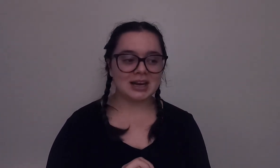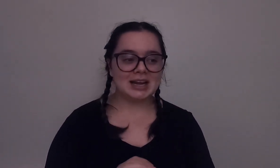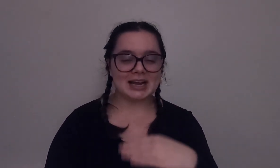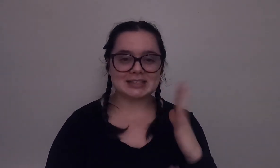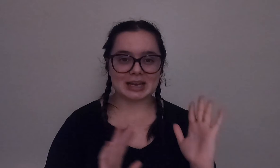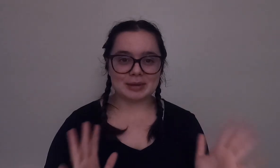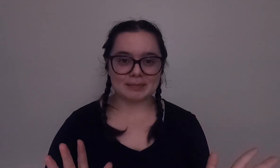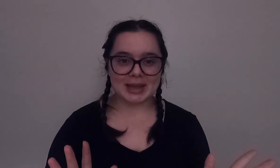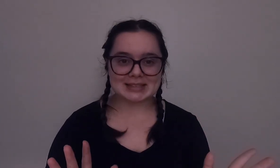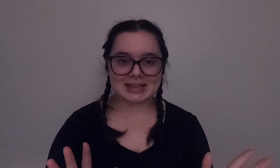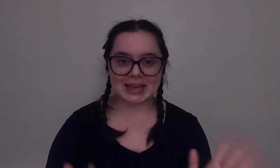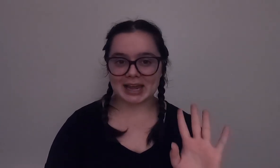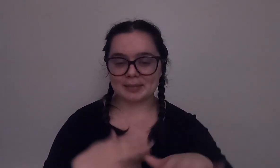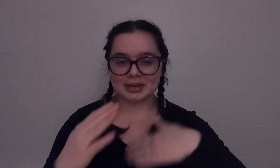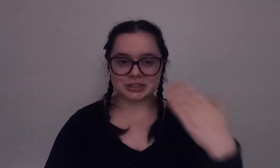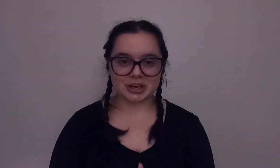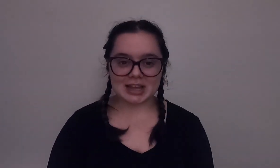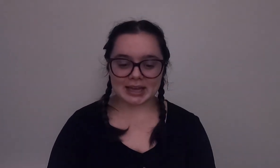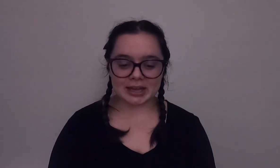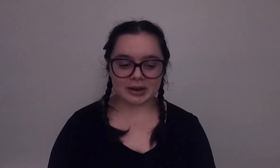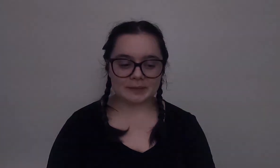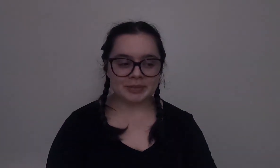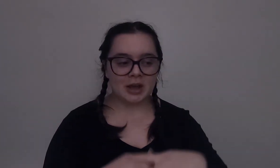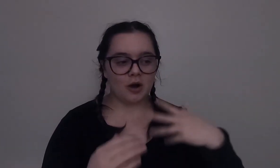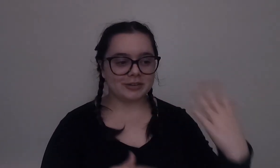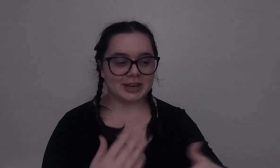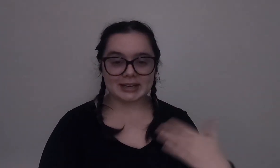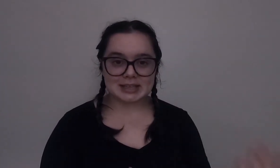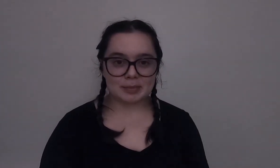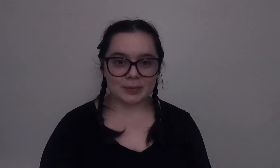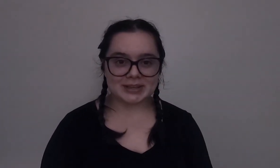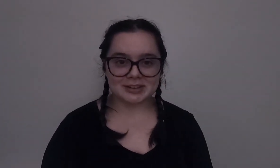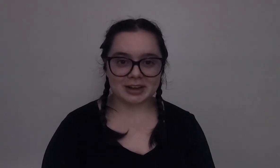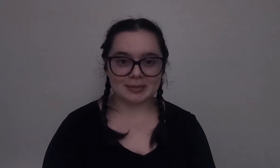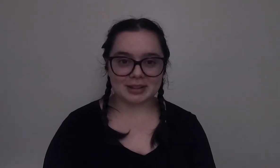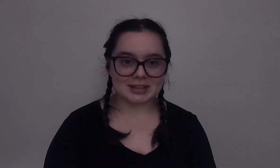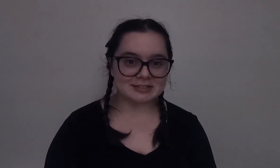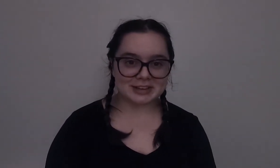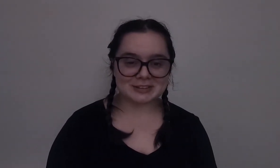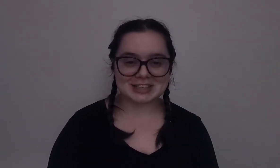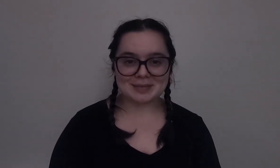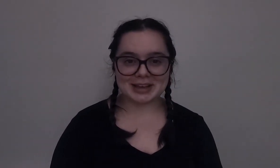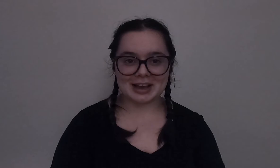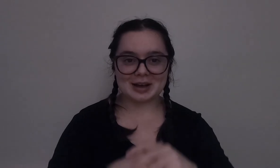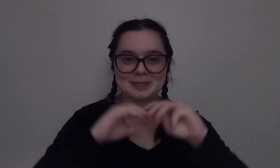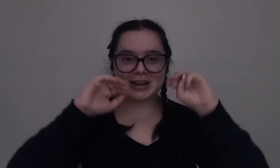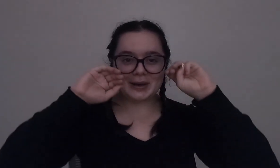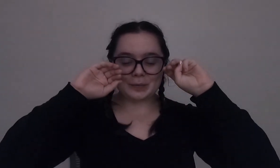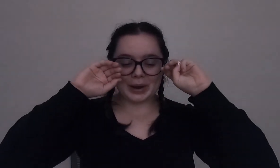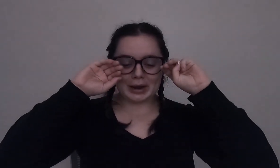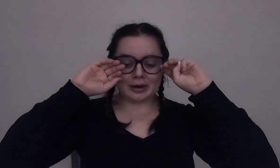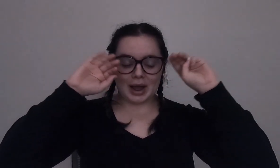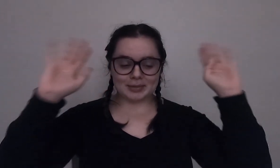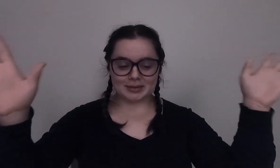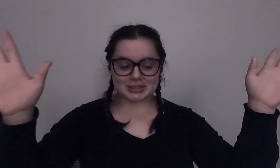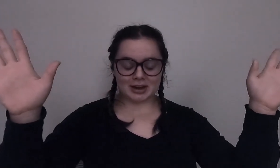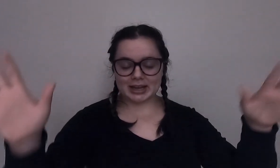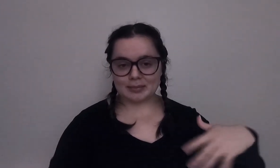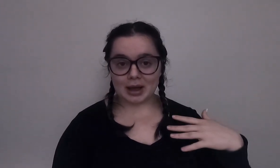it's going to be amazing and I'm going to share that here over the next couple weeks there are going to be lots of videos coming up where I'm going to be talking about